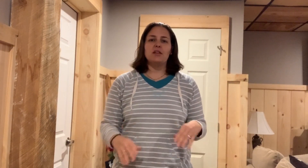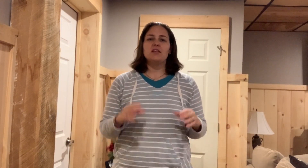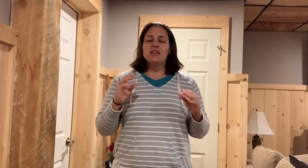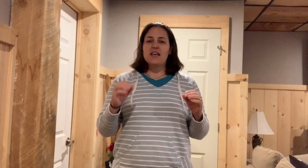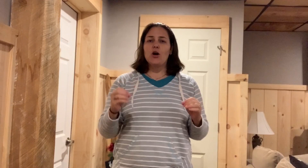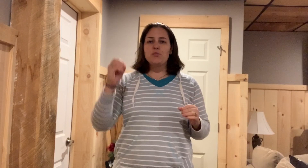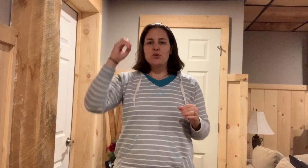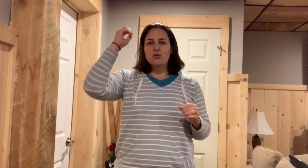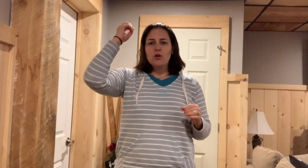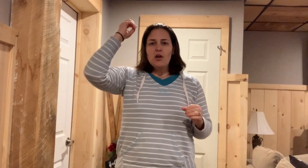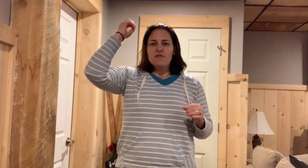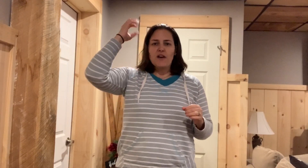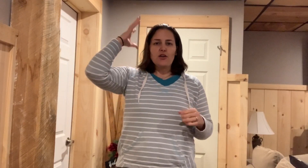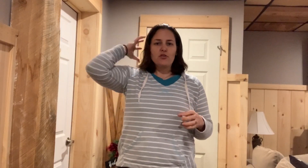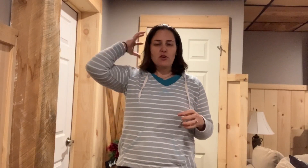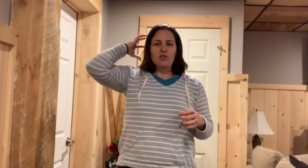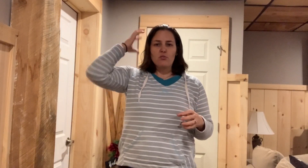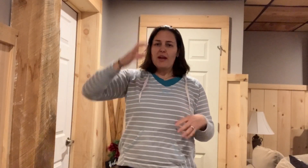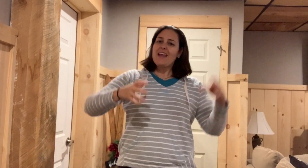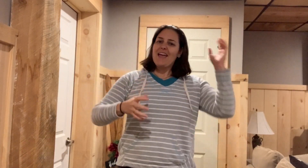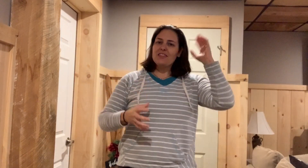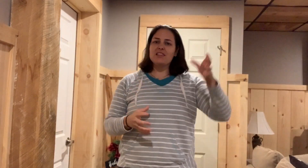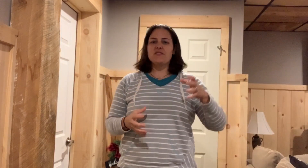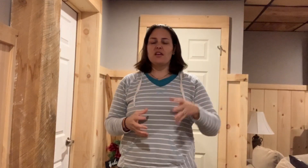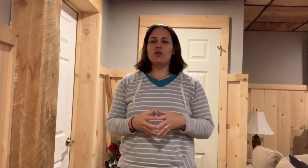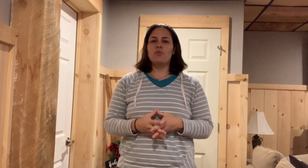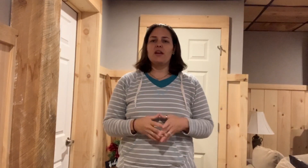to help you fire the right and the left side of your brain.